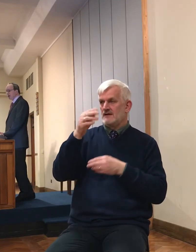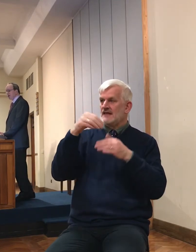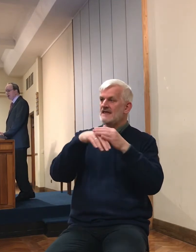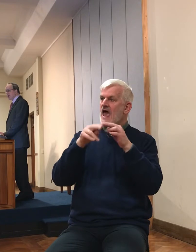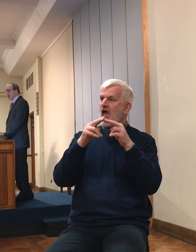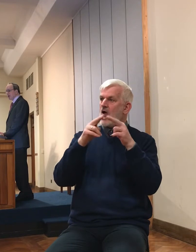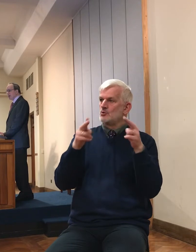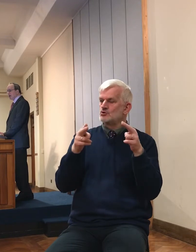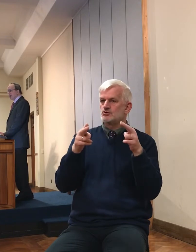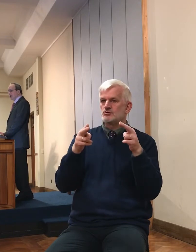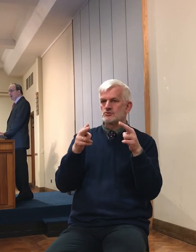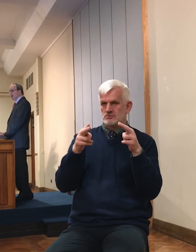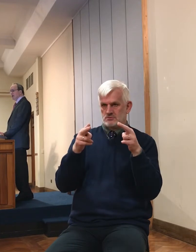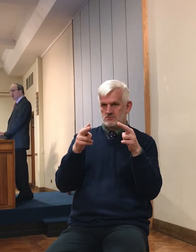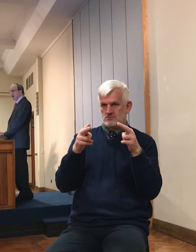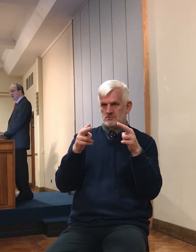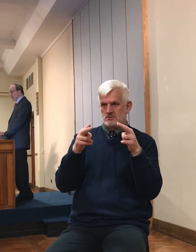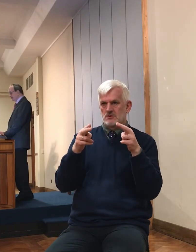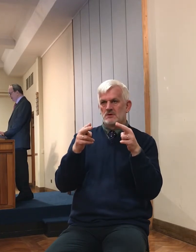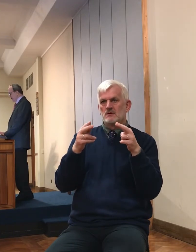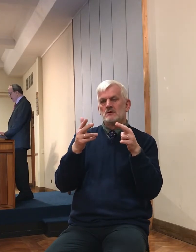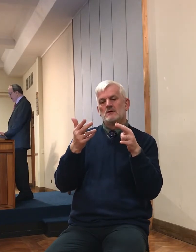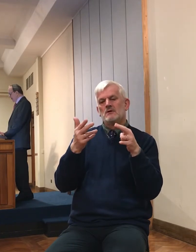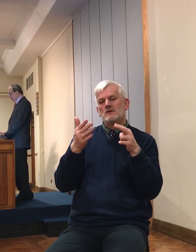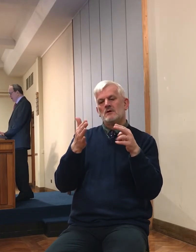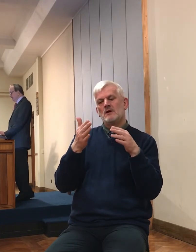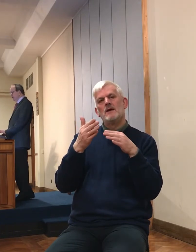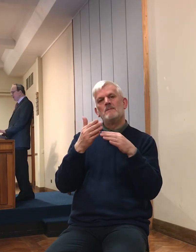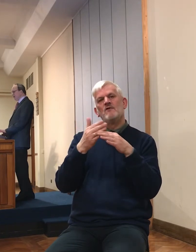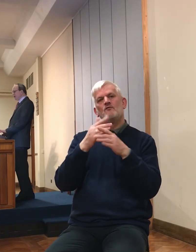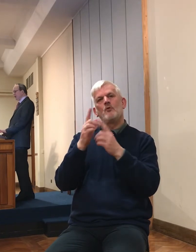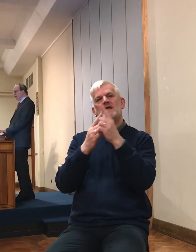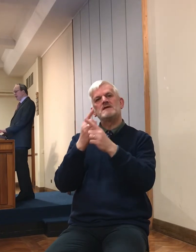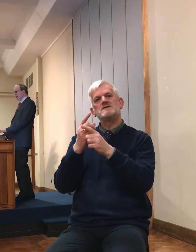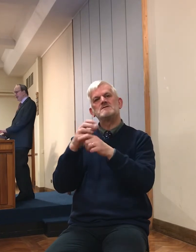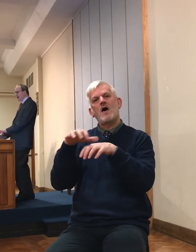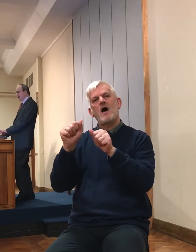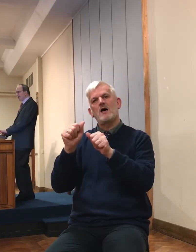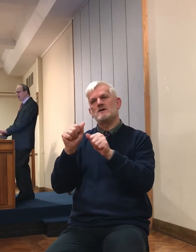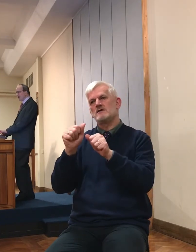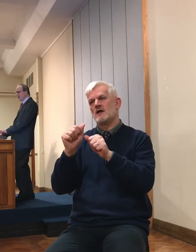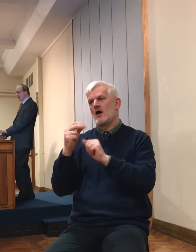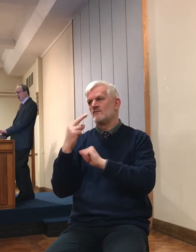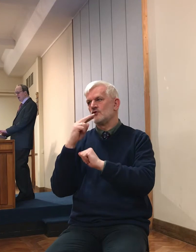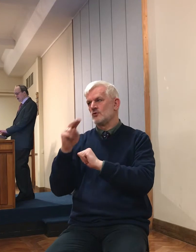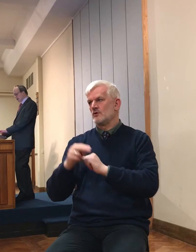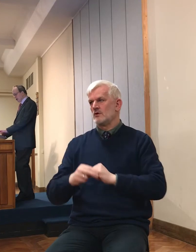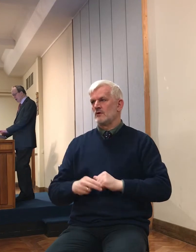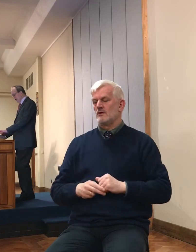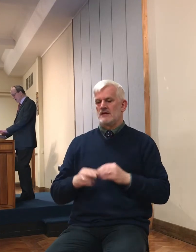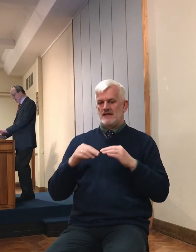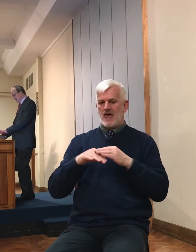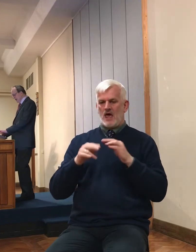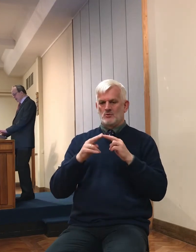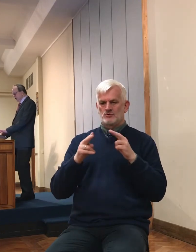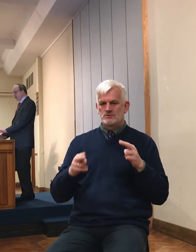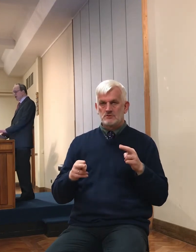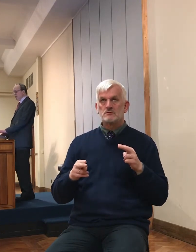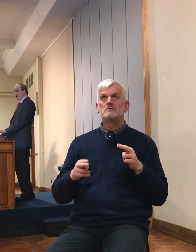meetings in the late afternoon, and it was the most astonishing and terrifying storm,